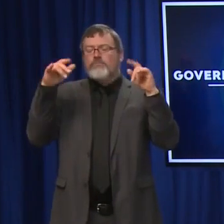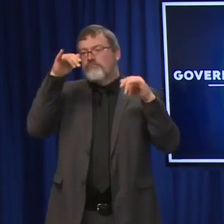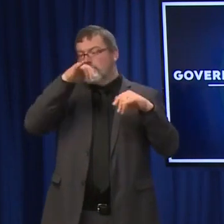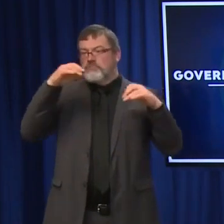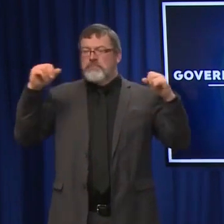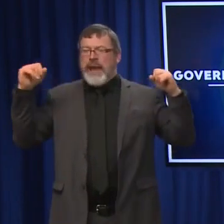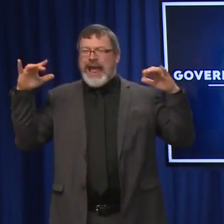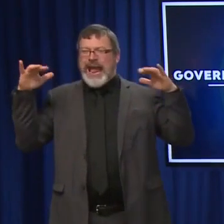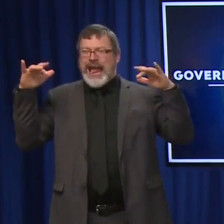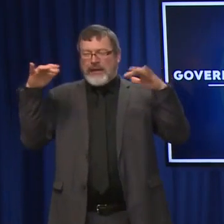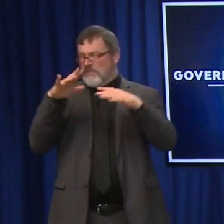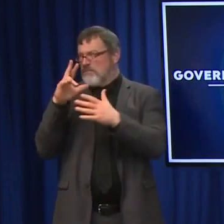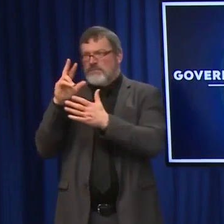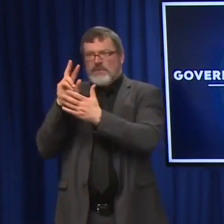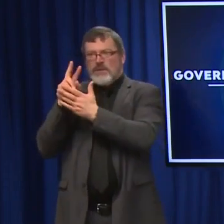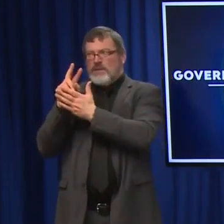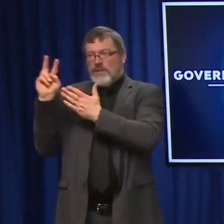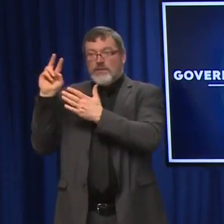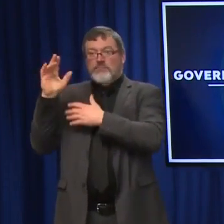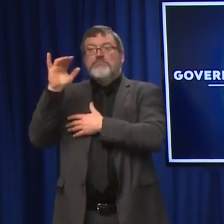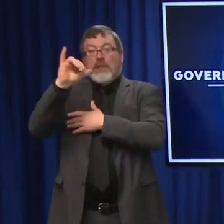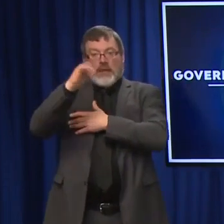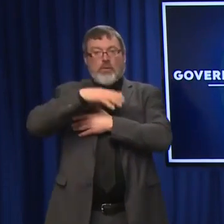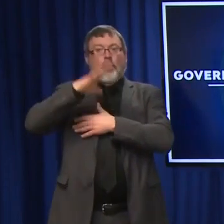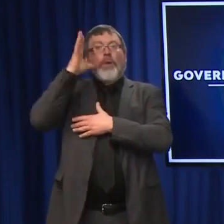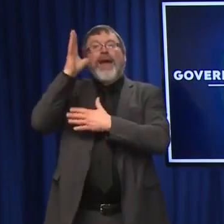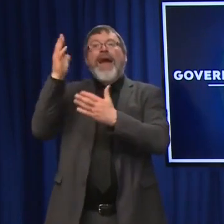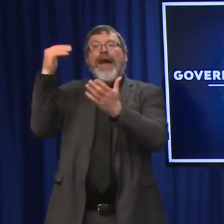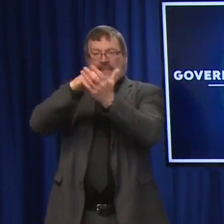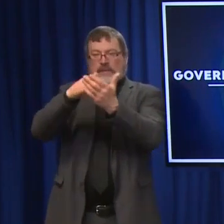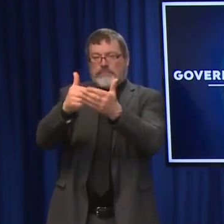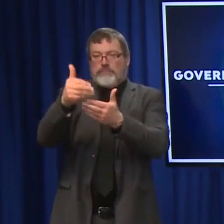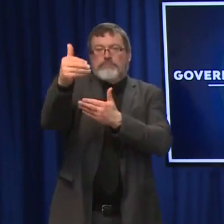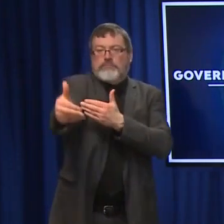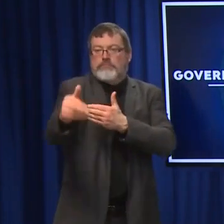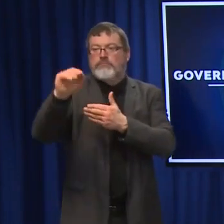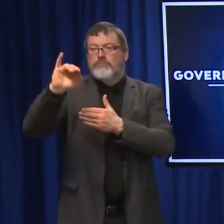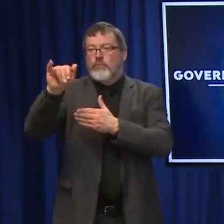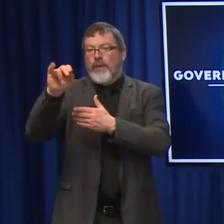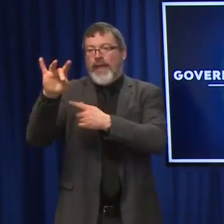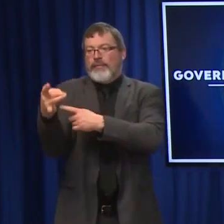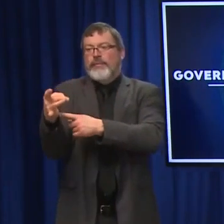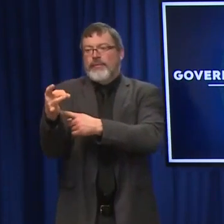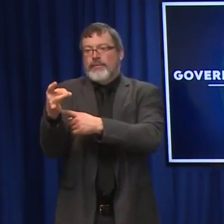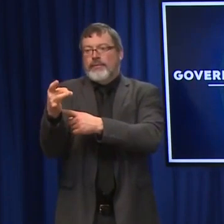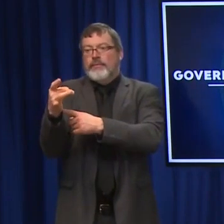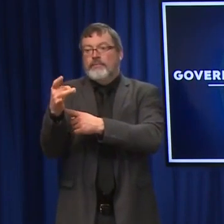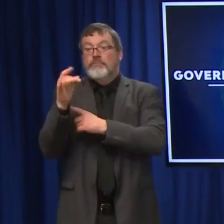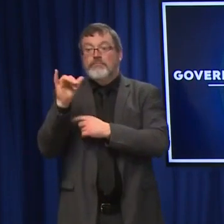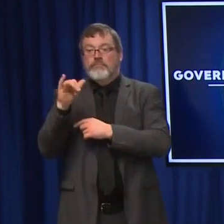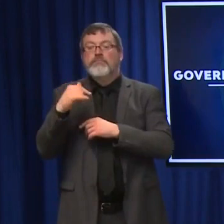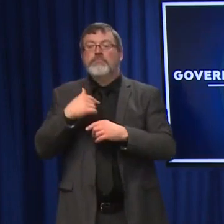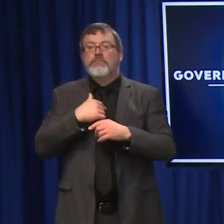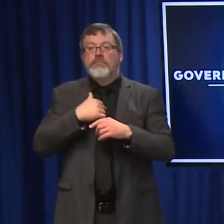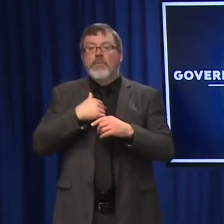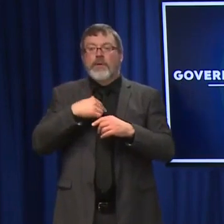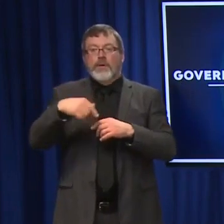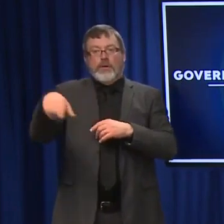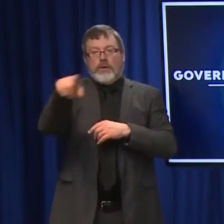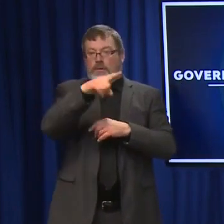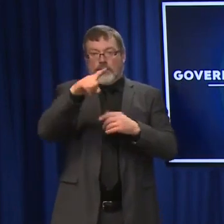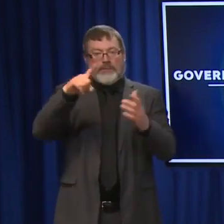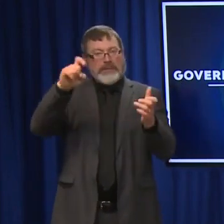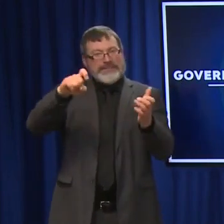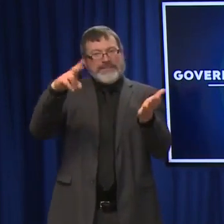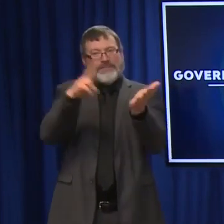again. On January 8th, we'll be doing Booster Blitz 2.0. Sign-ups for this next round of boosters, and this is not a walk-in. This is sign-ups